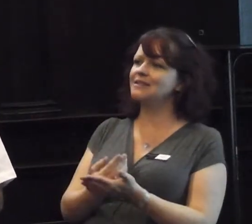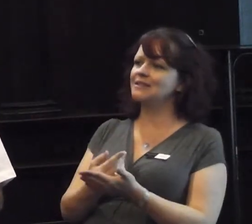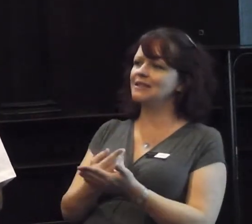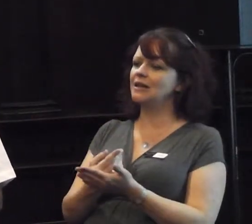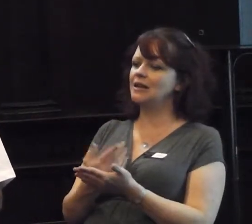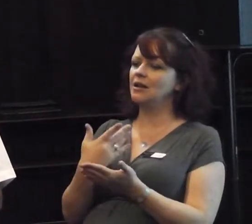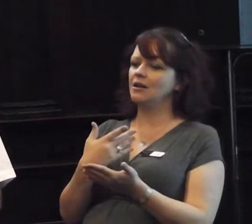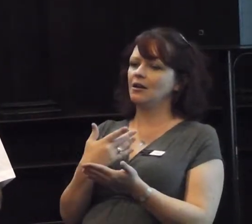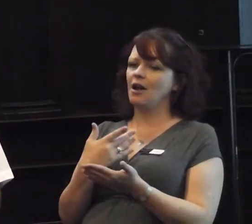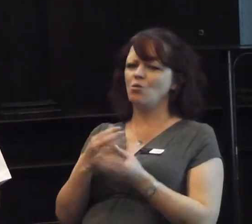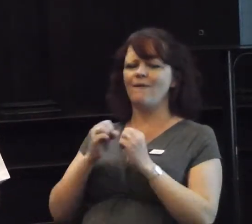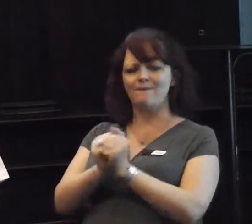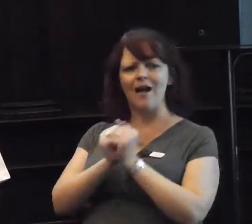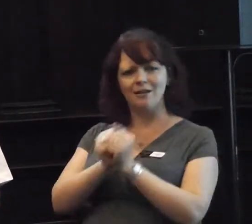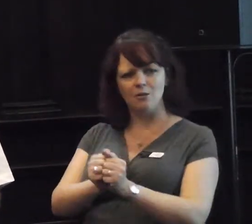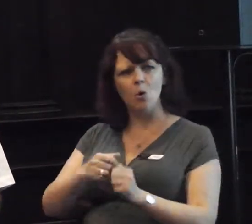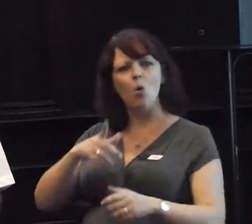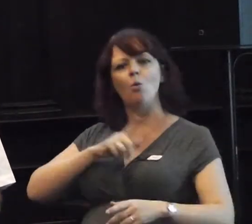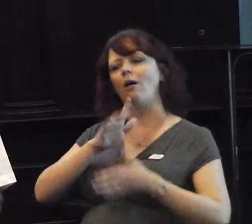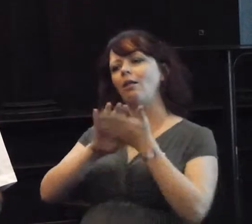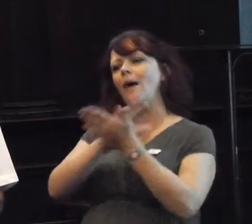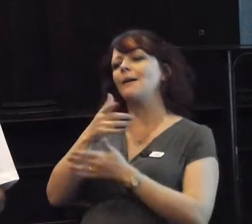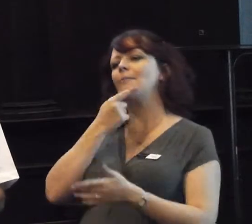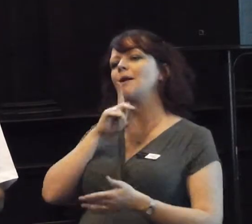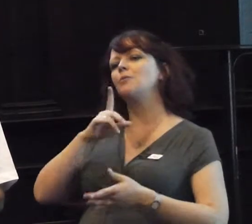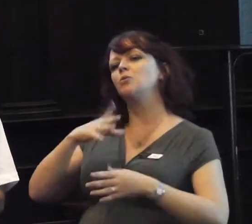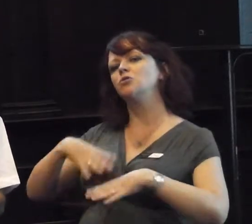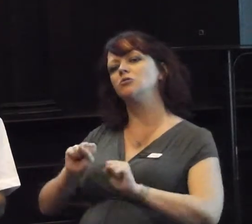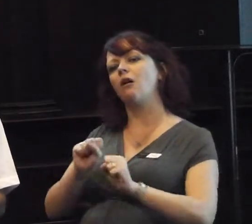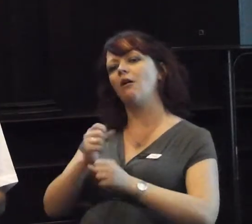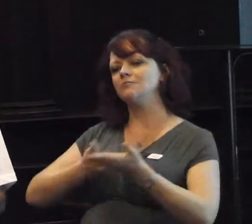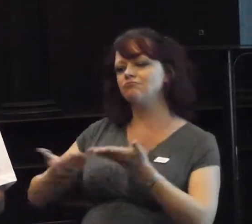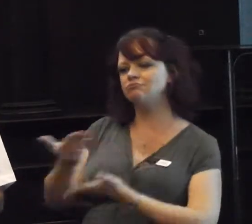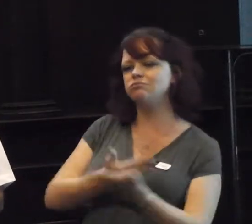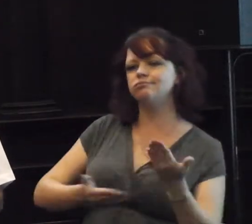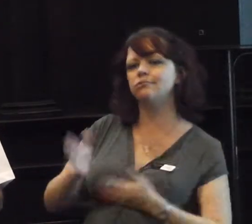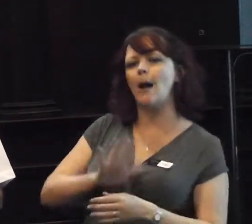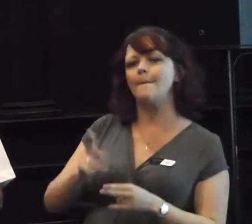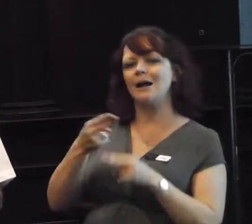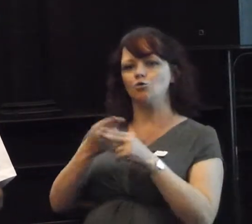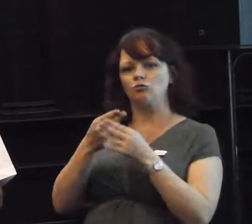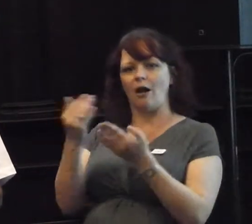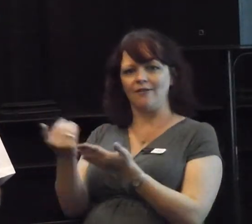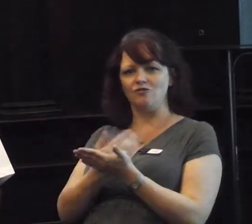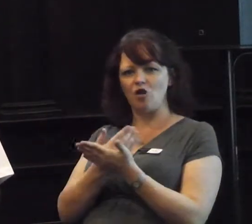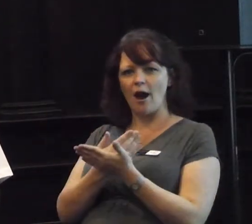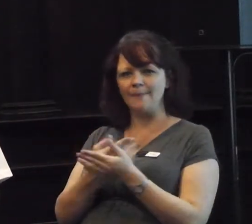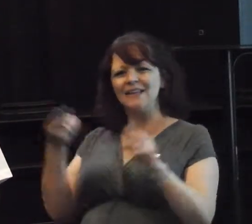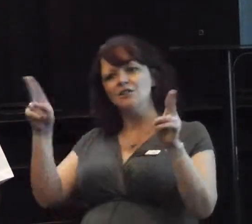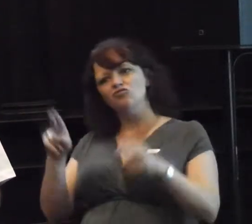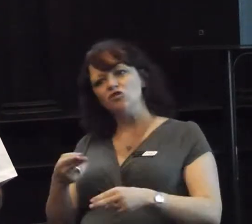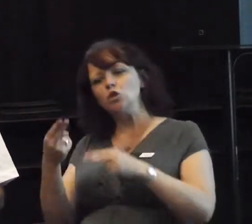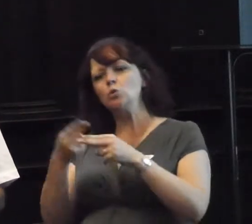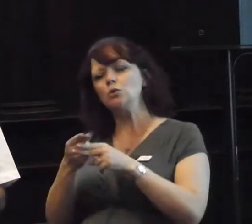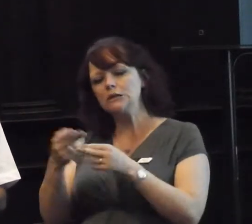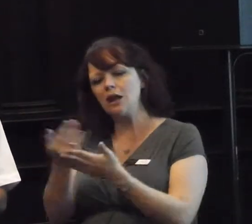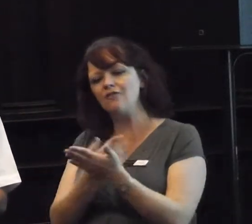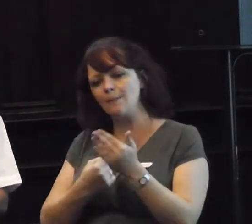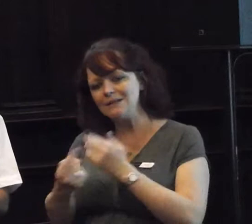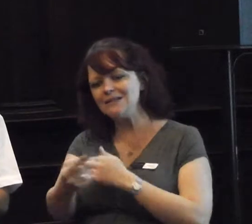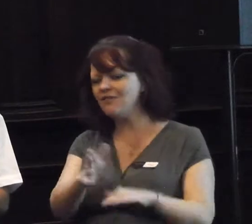knife crime. Does it produce knife crime in itself? No, it doesn't. But it got started with people talking.